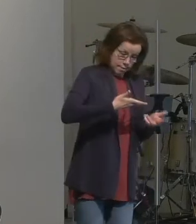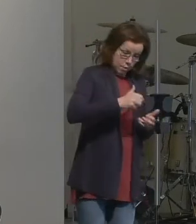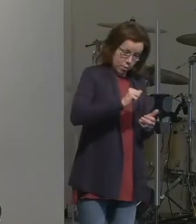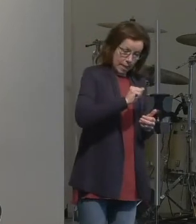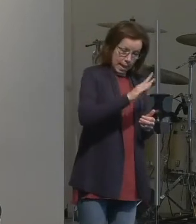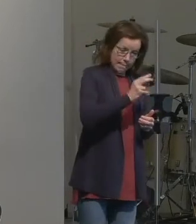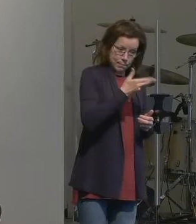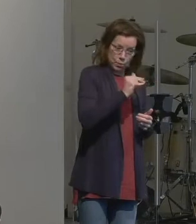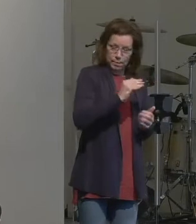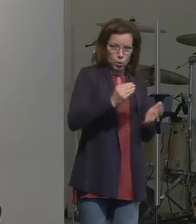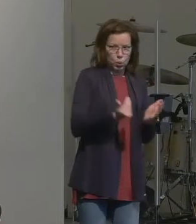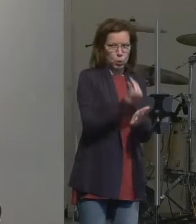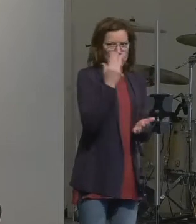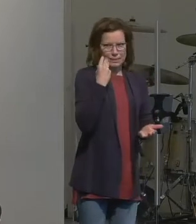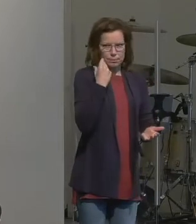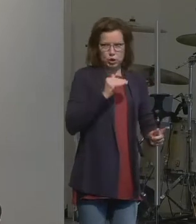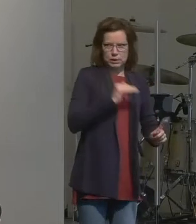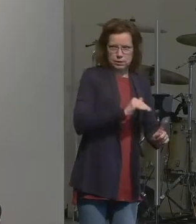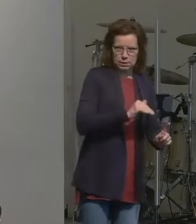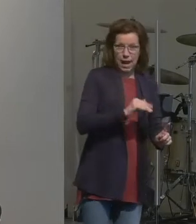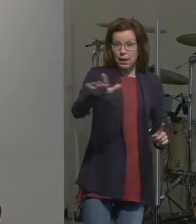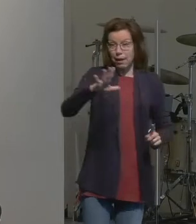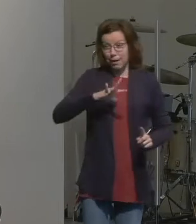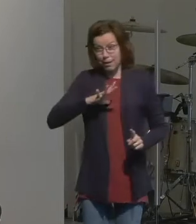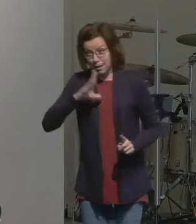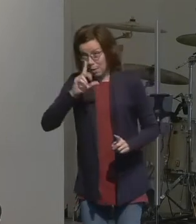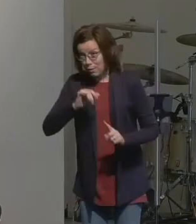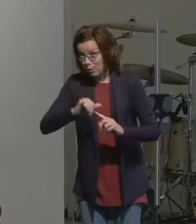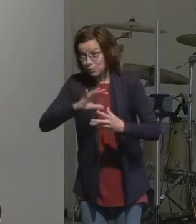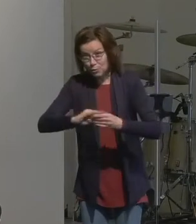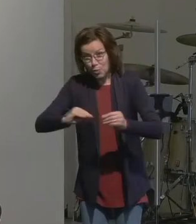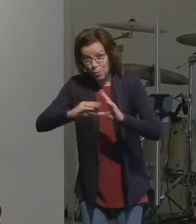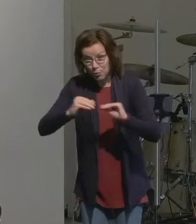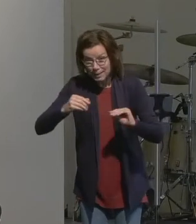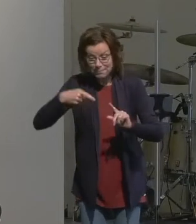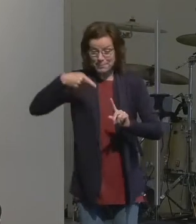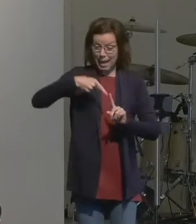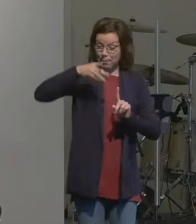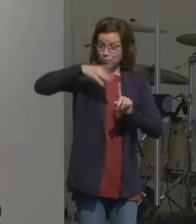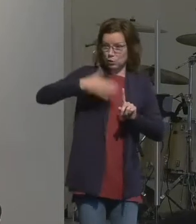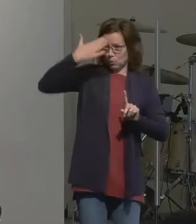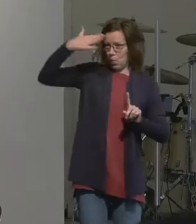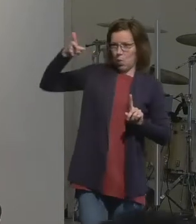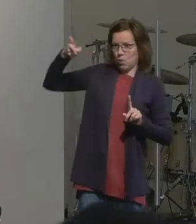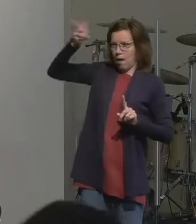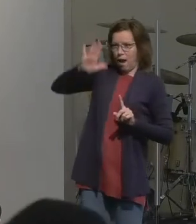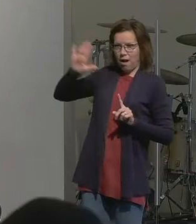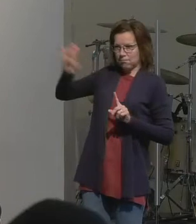You see, the great thing about this passage before I get into it is that God is engaging someone who does not yet know him.